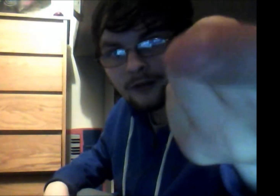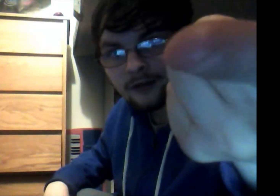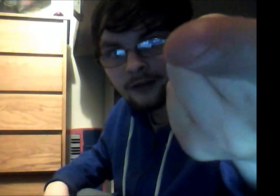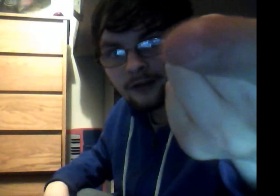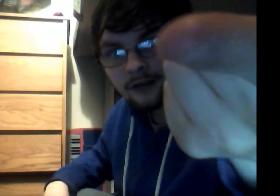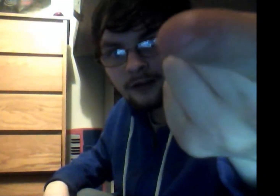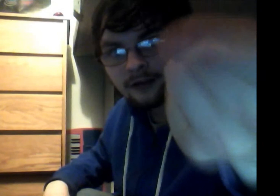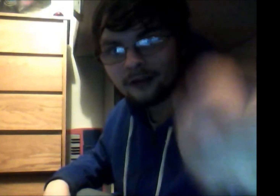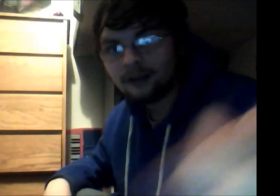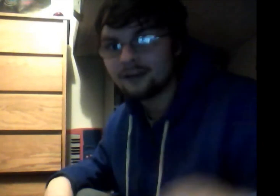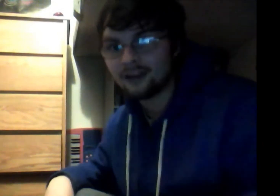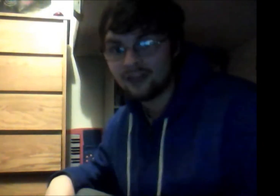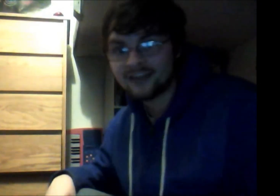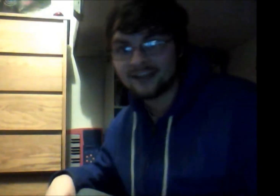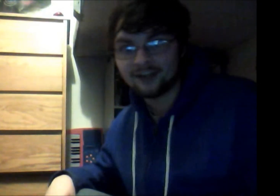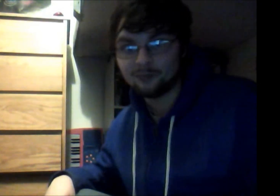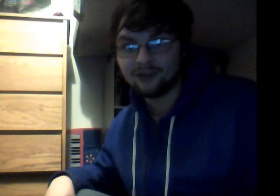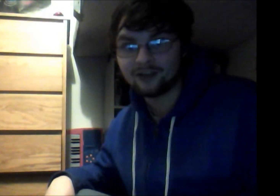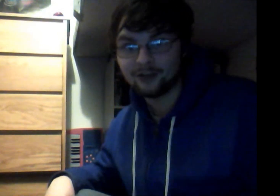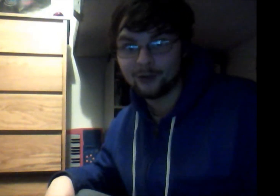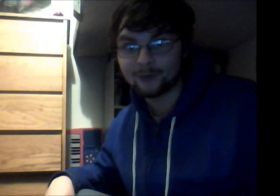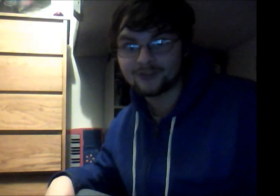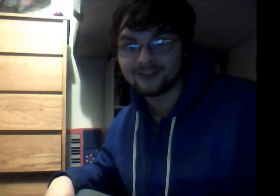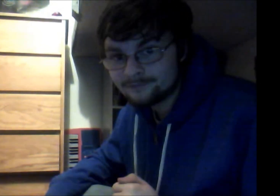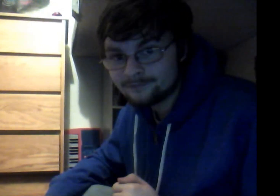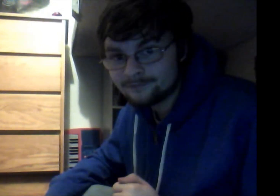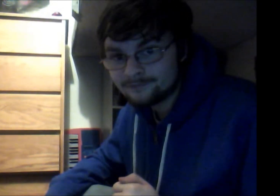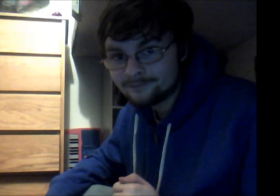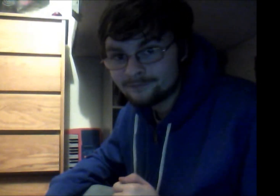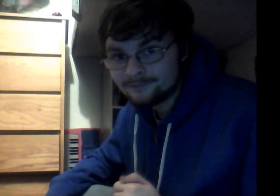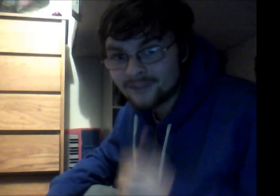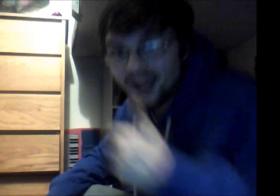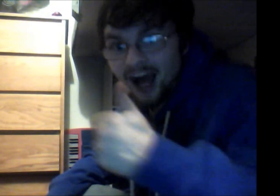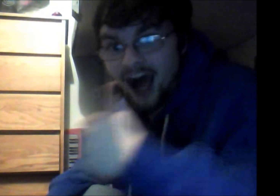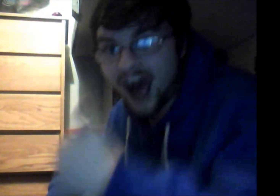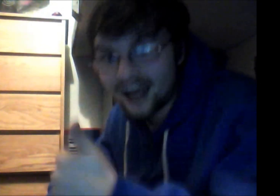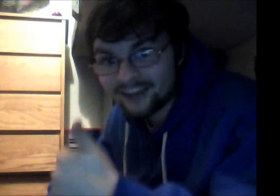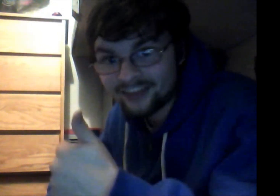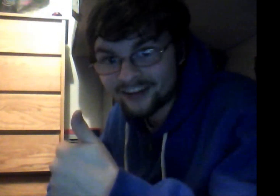now that's how you pick a nose I think